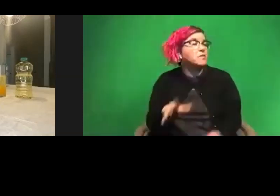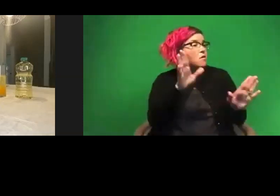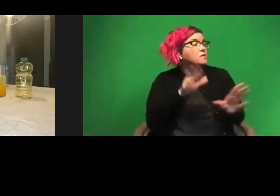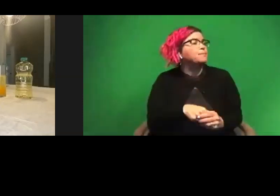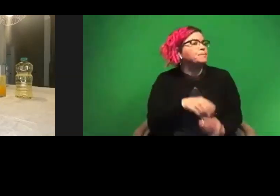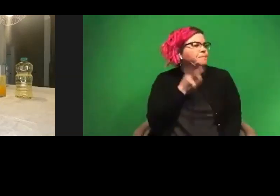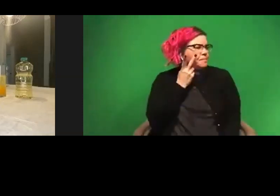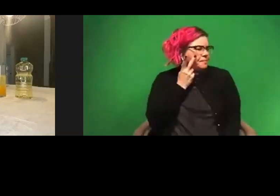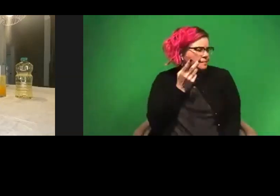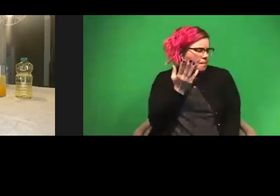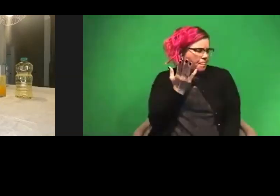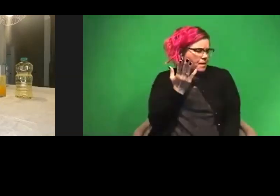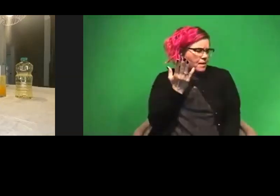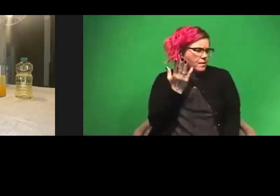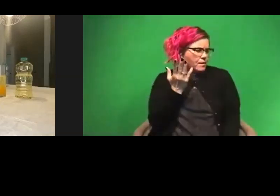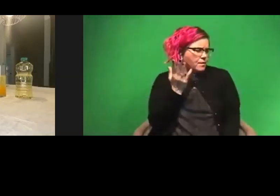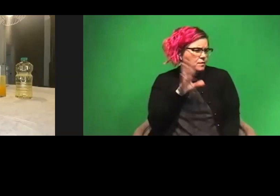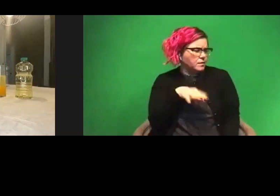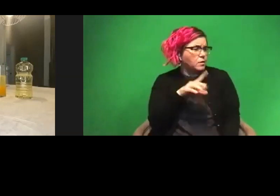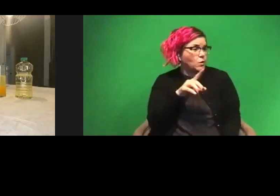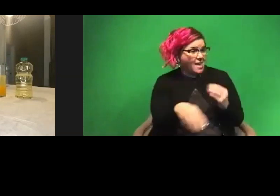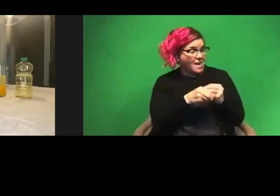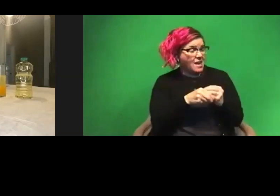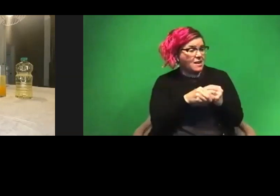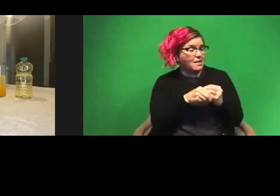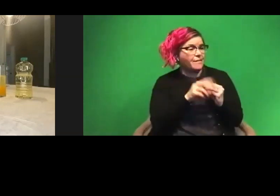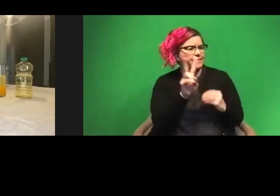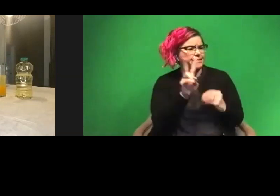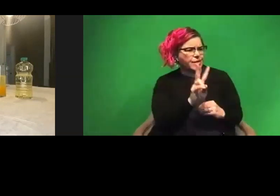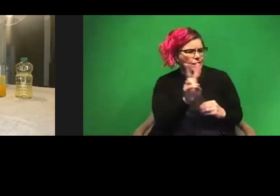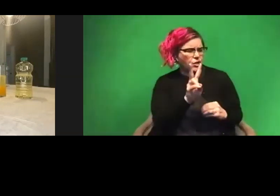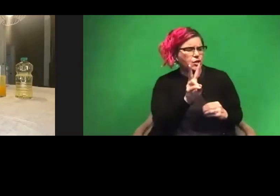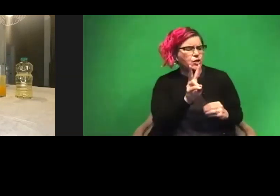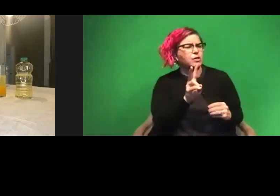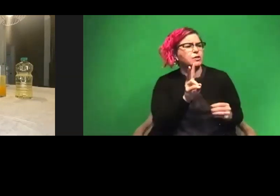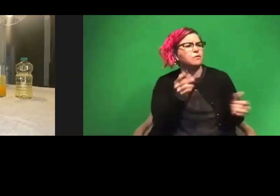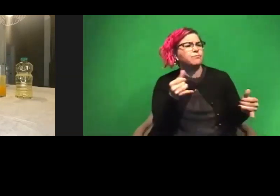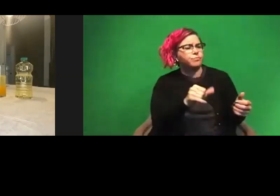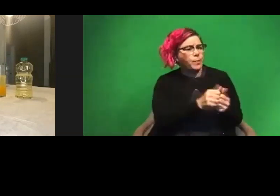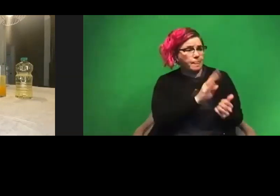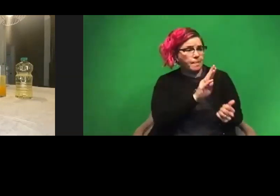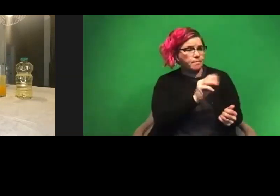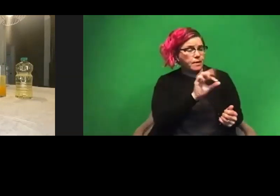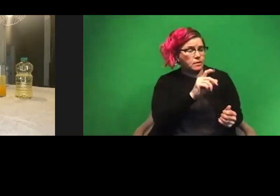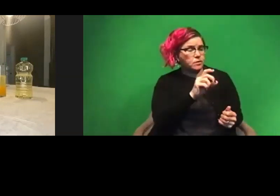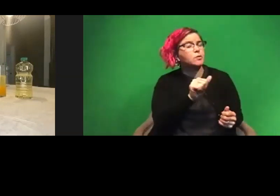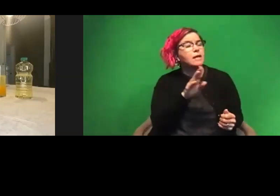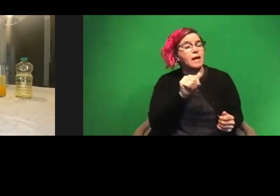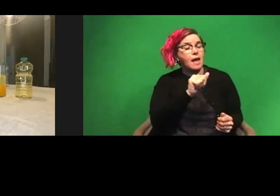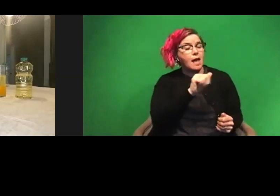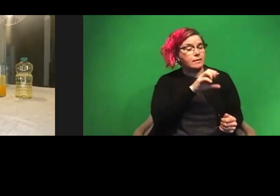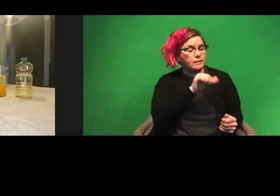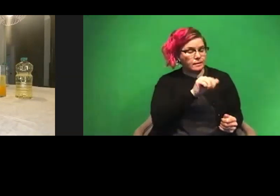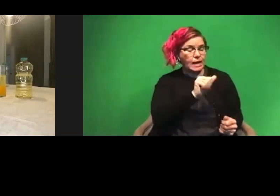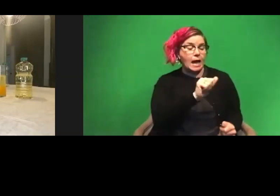why, uh, when you add the vinegar to the baking soda, you said it was an acid base reaction, but